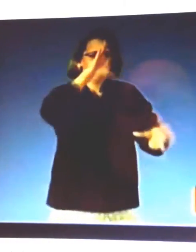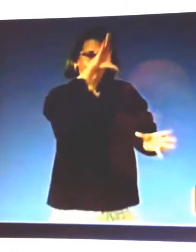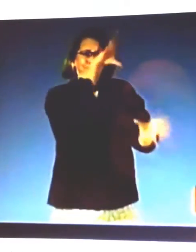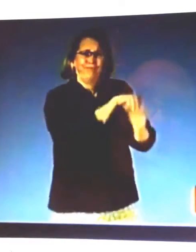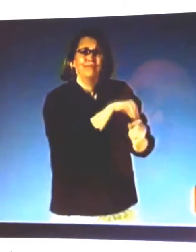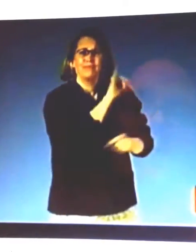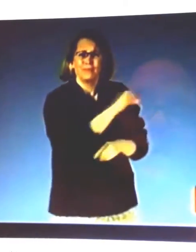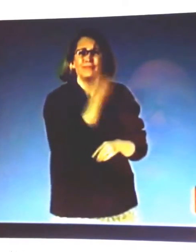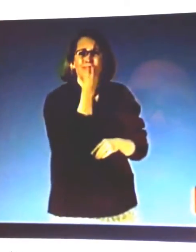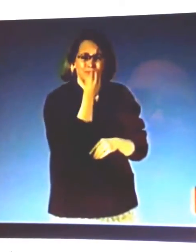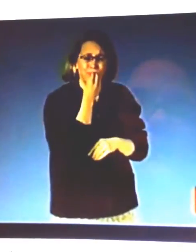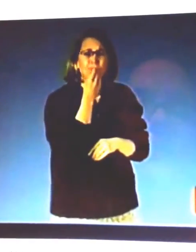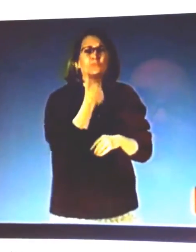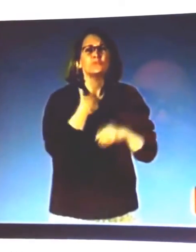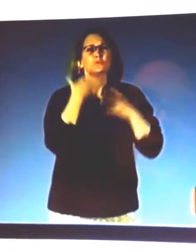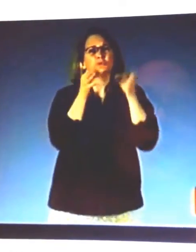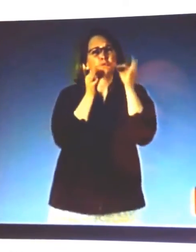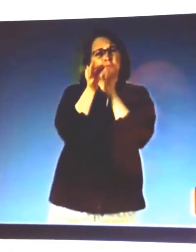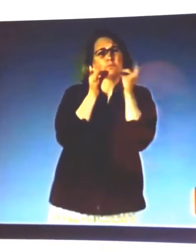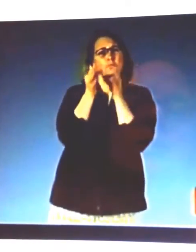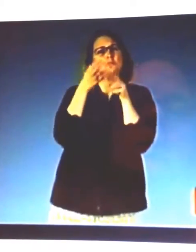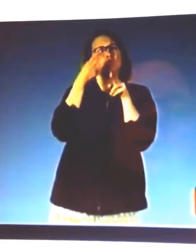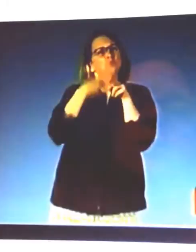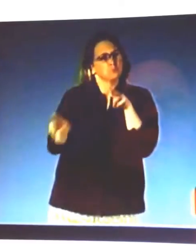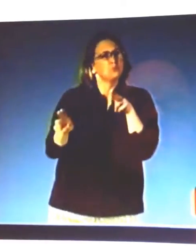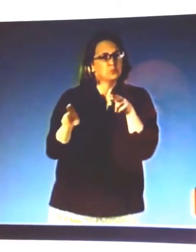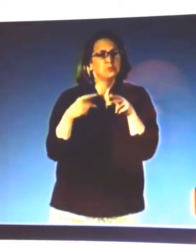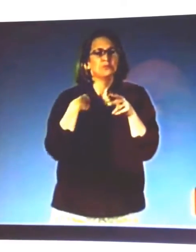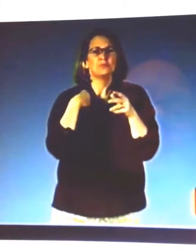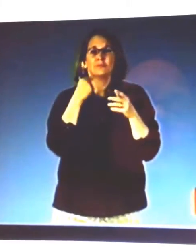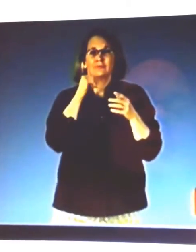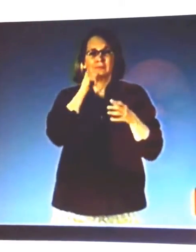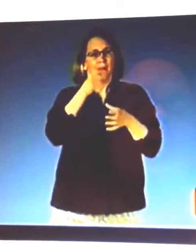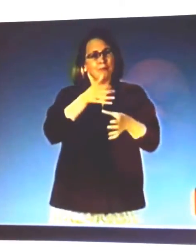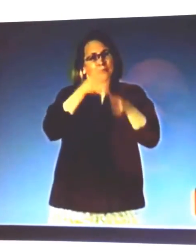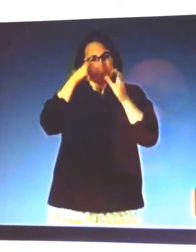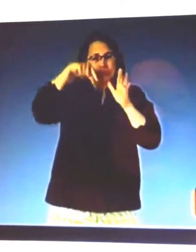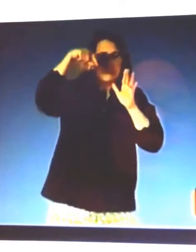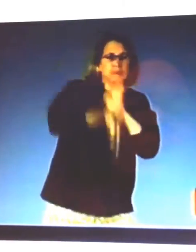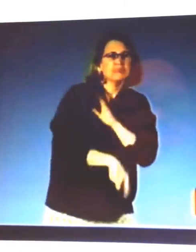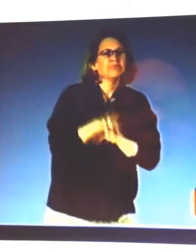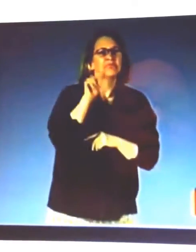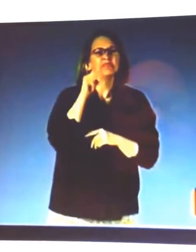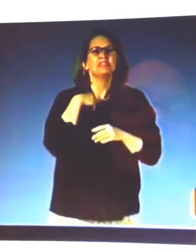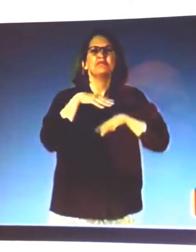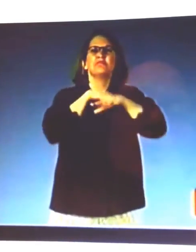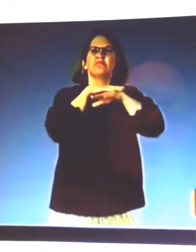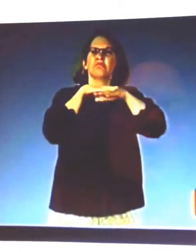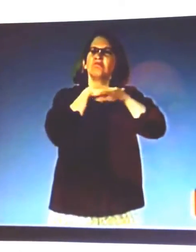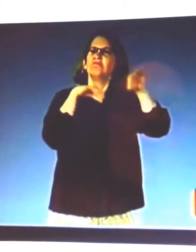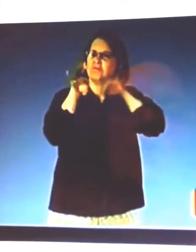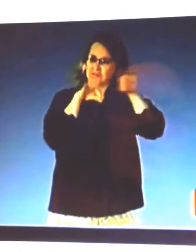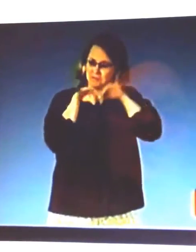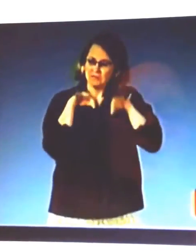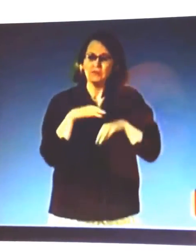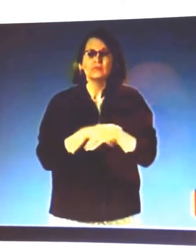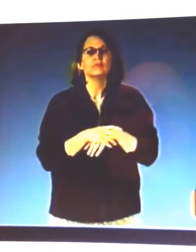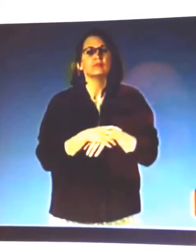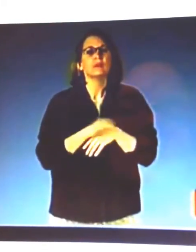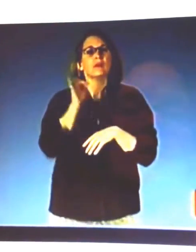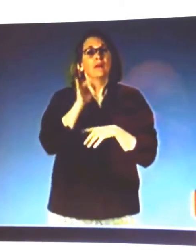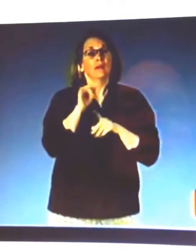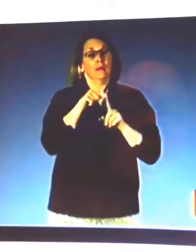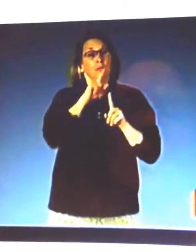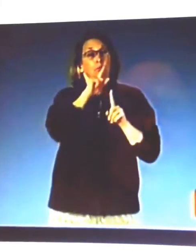Even just the history that's involved in the food that they eat is incredible. So today I'm going to give you a brief description of what the Passover